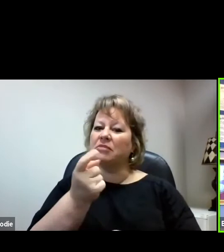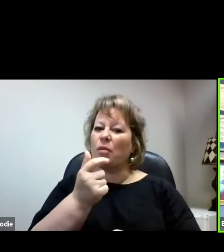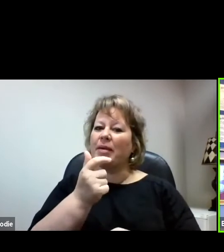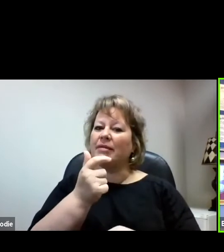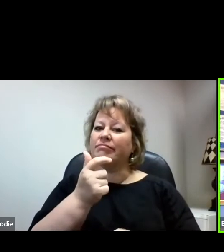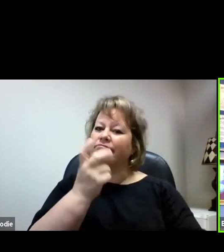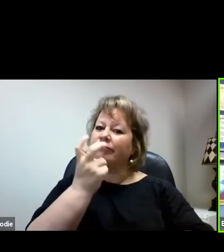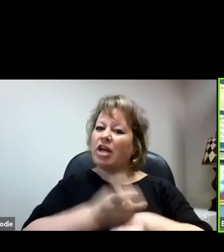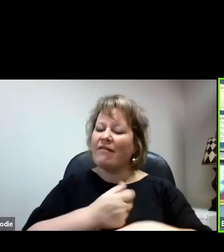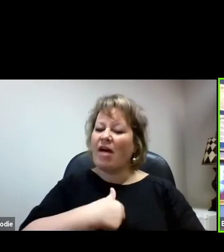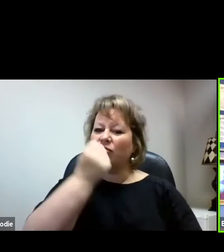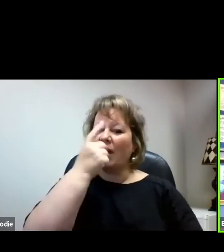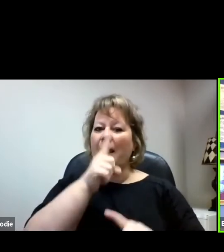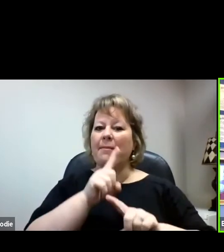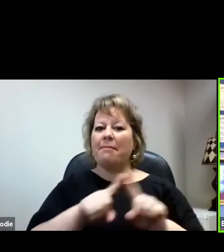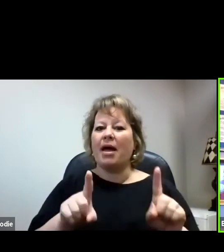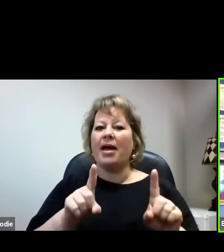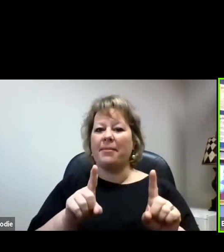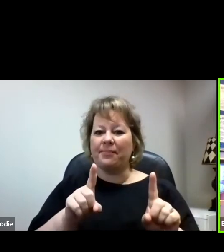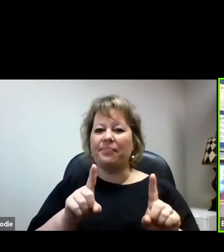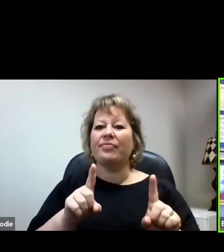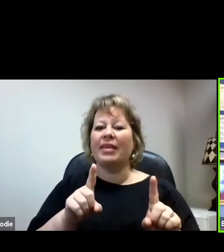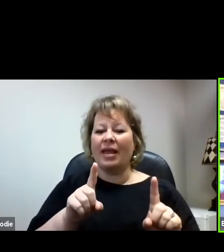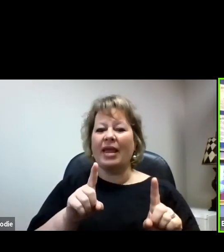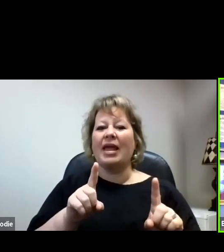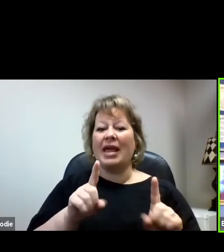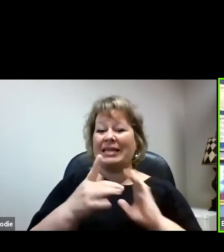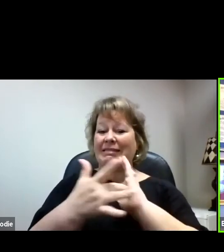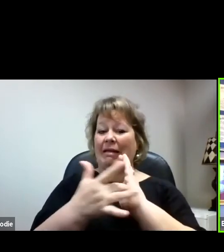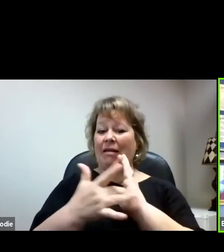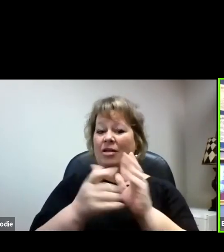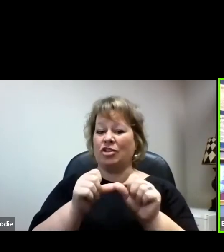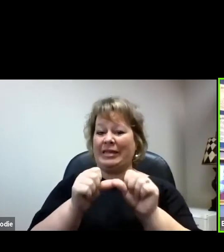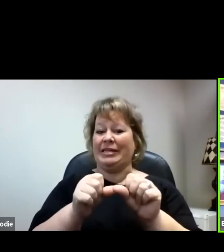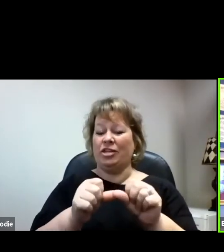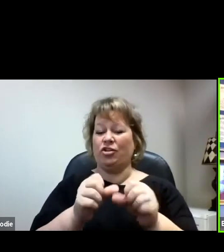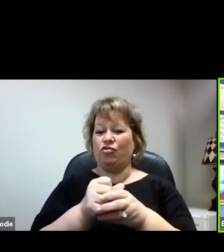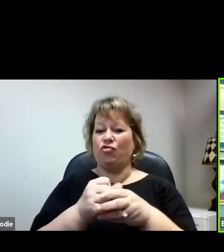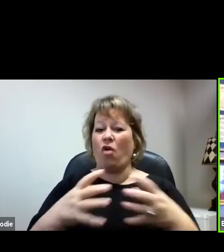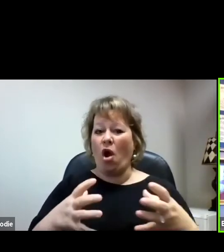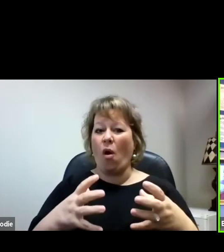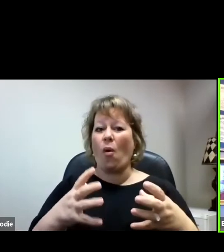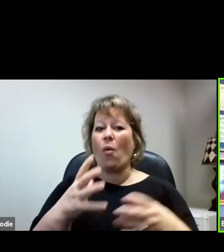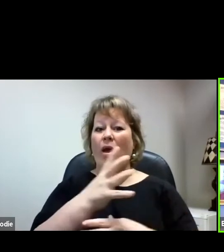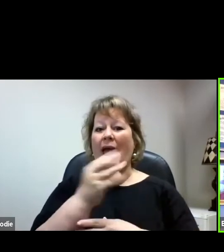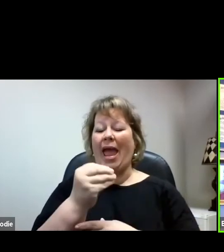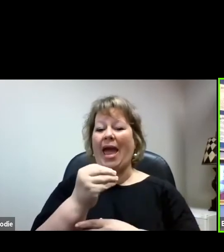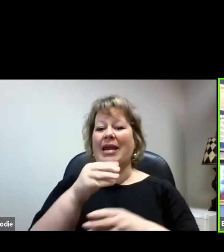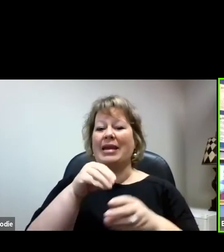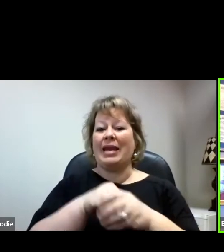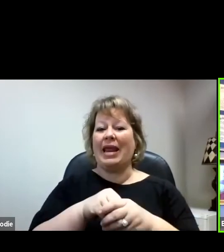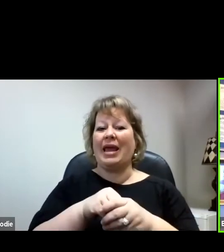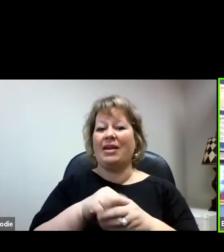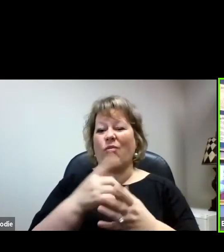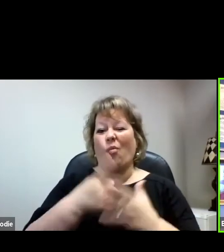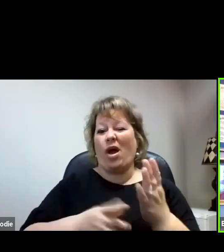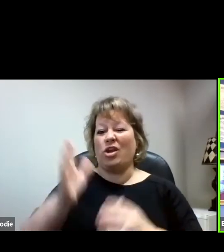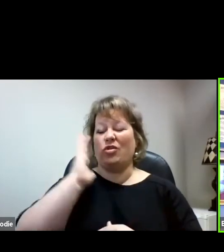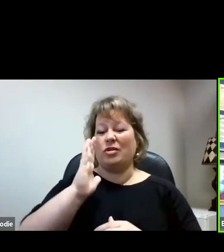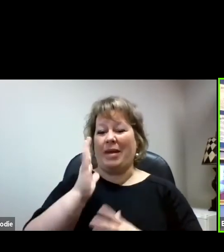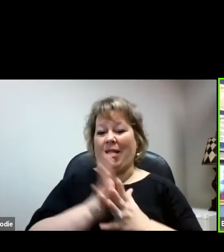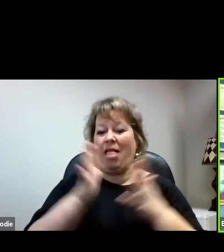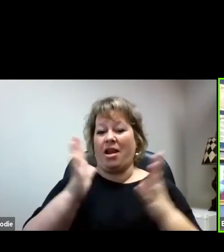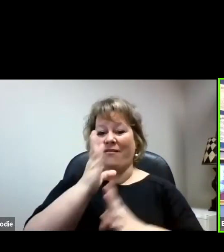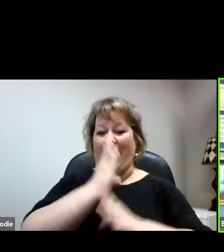I go back to this technology thing as technology continues to grow and in our what used to be a lot of hands-on